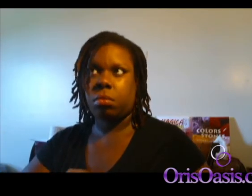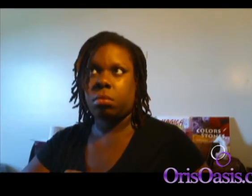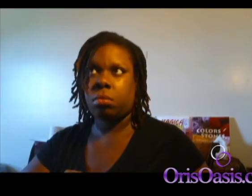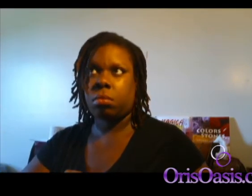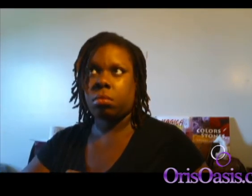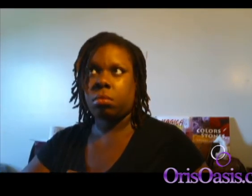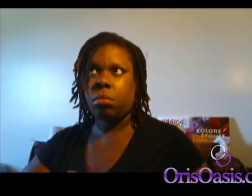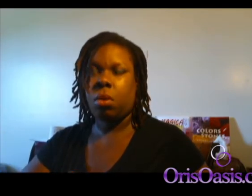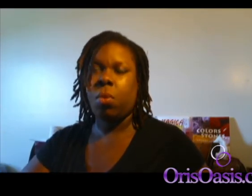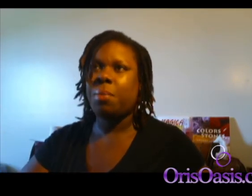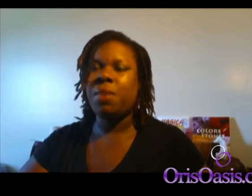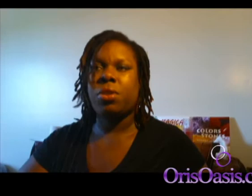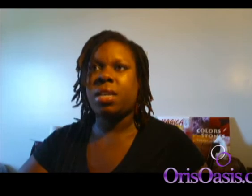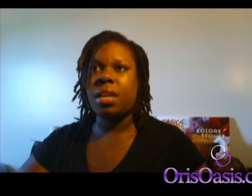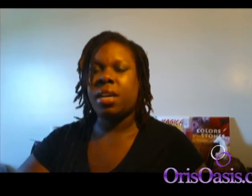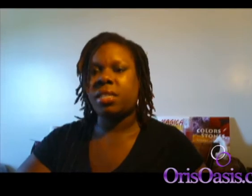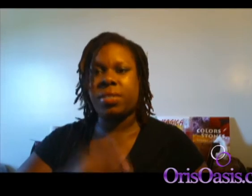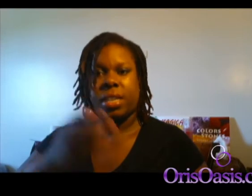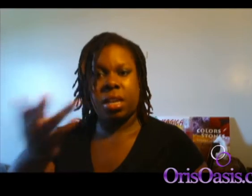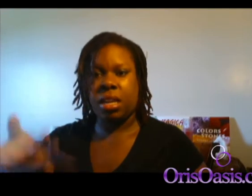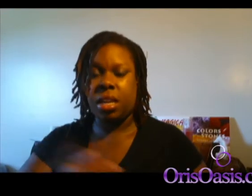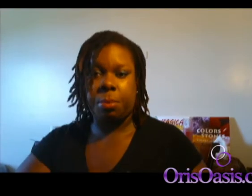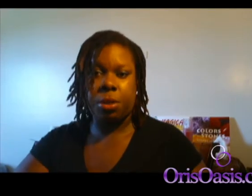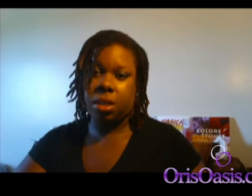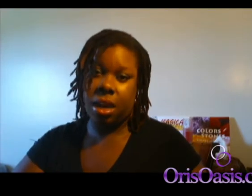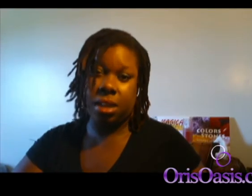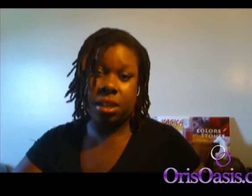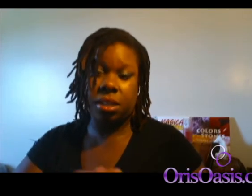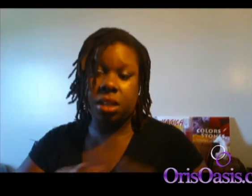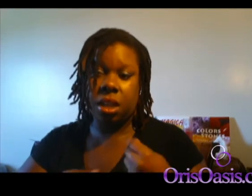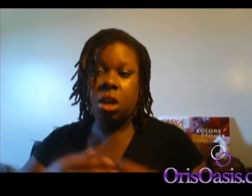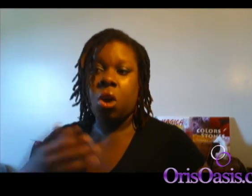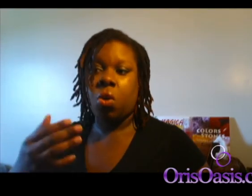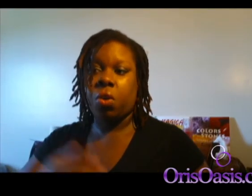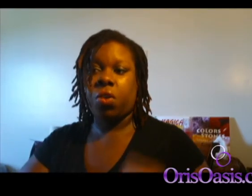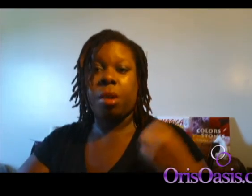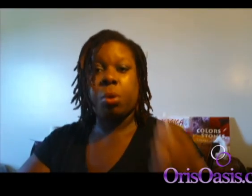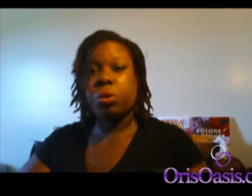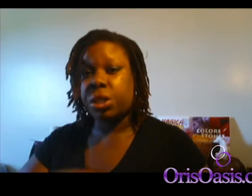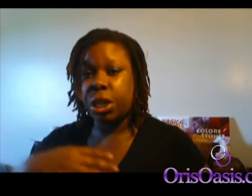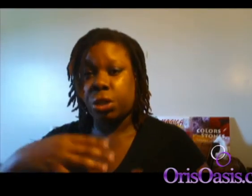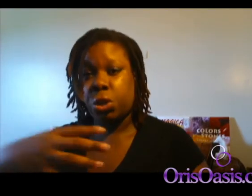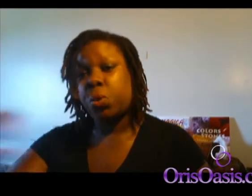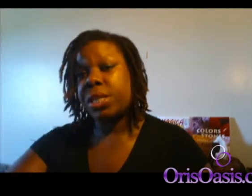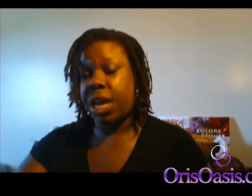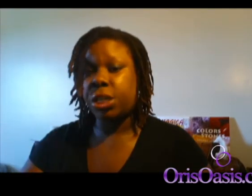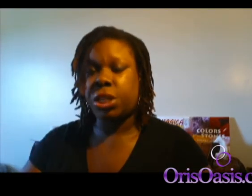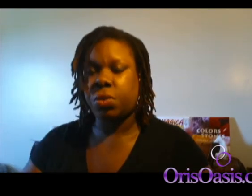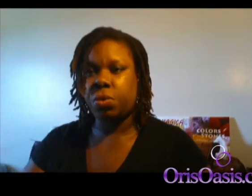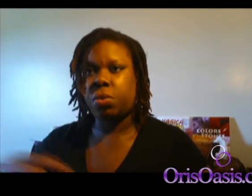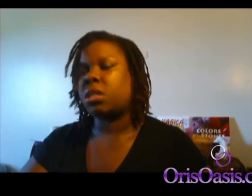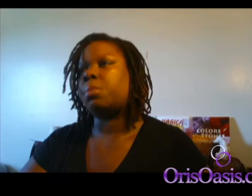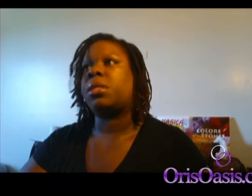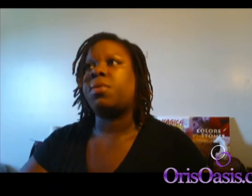well, I'm not even going say the negatives, again, that depends on the connotation that, or the emotions that you attach to these specific